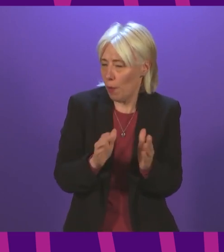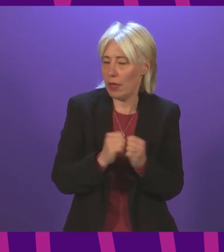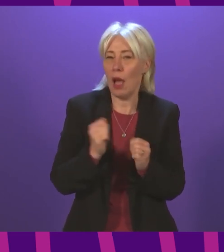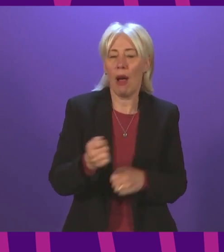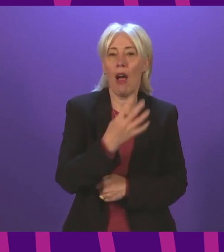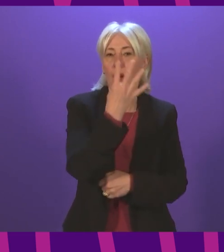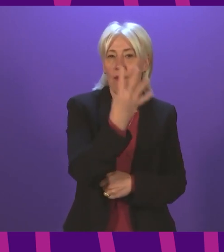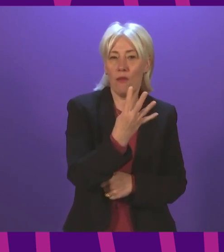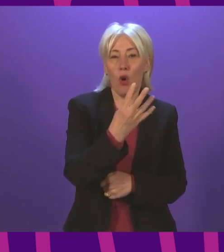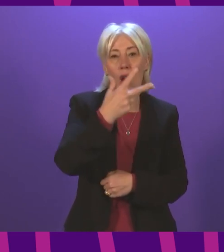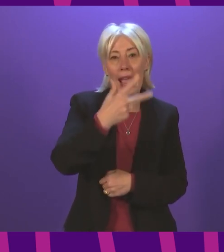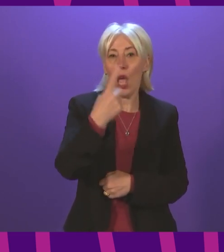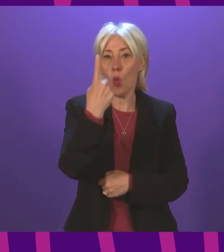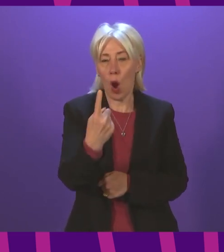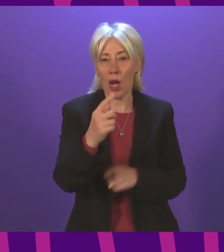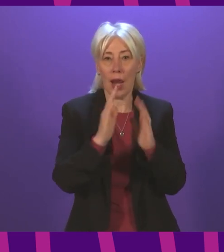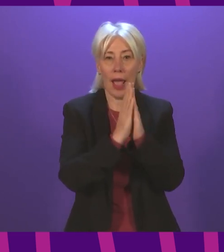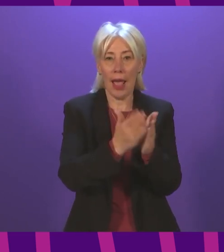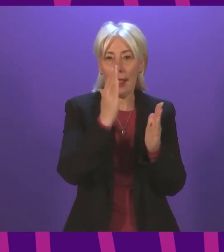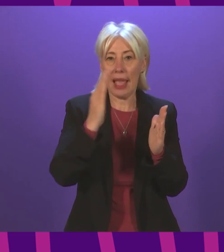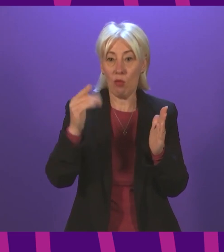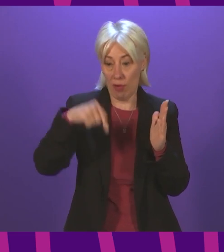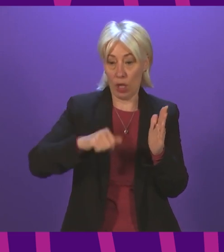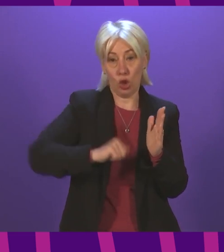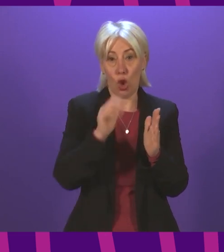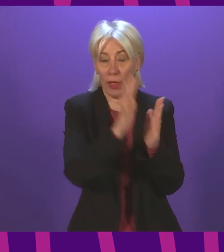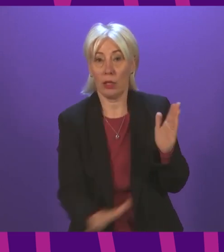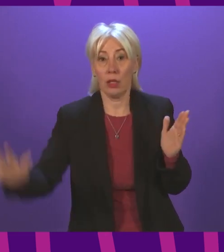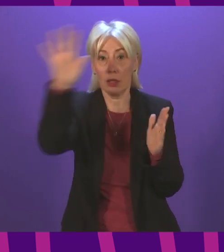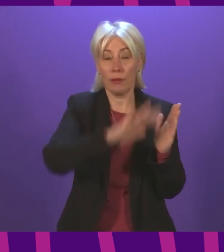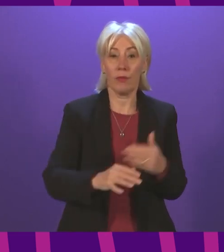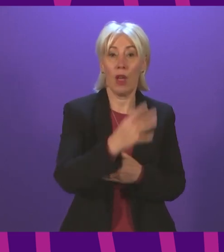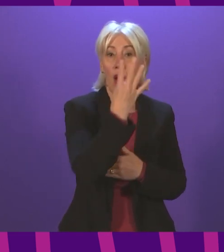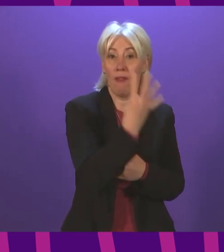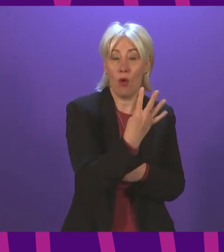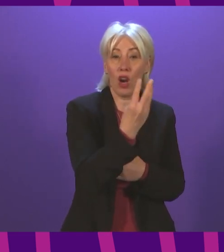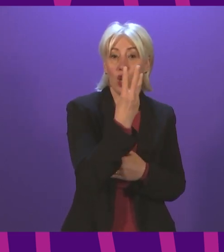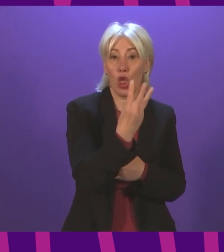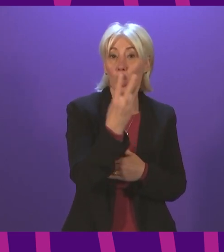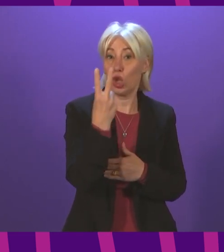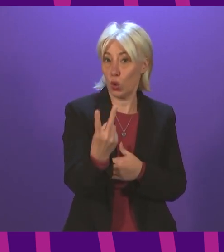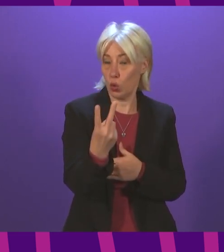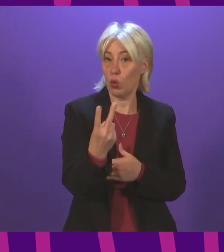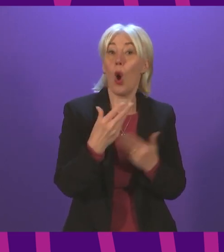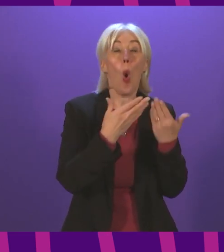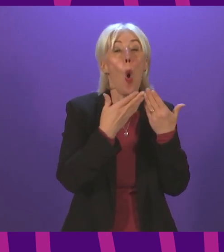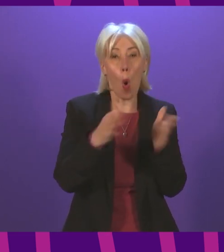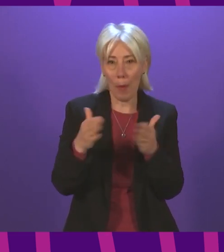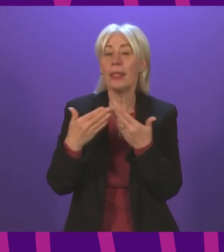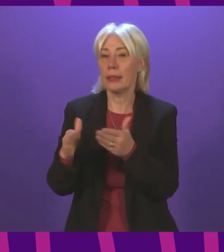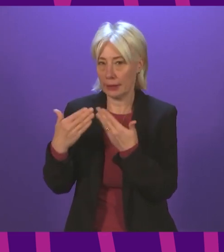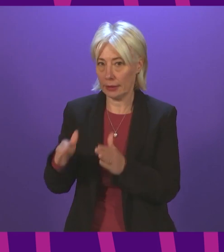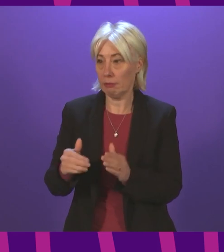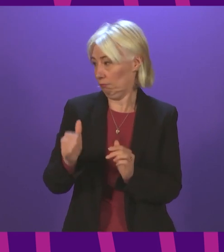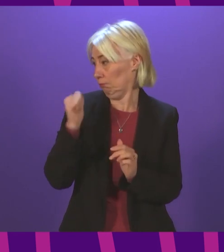481 libraries across Scotland, 432 of them are open as